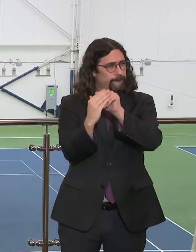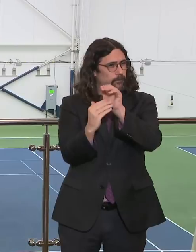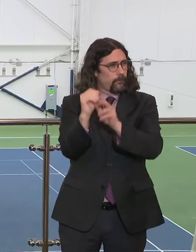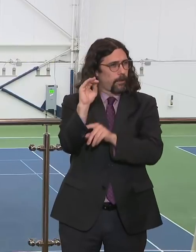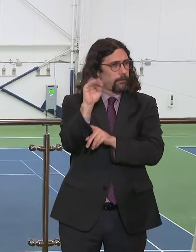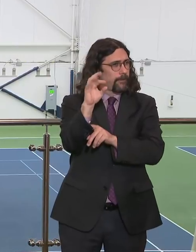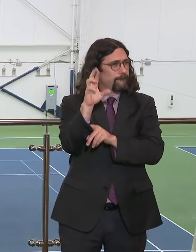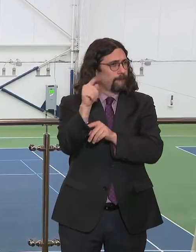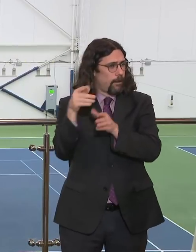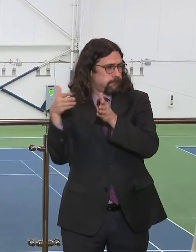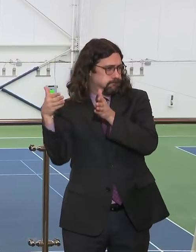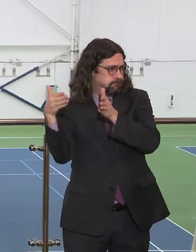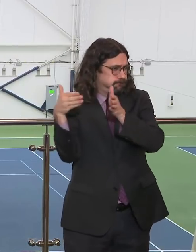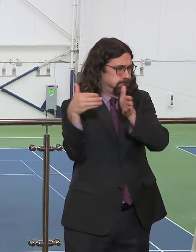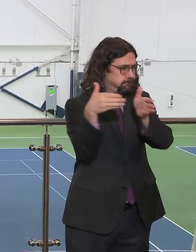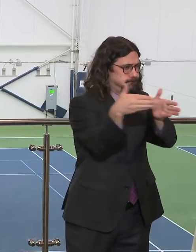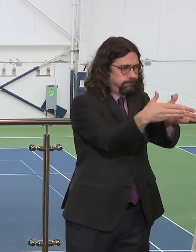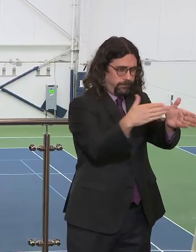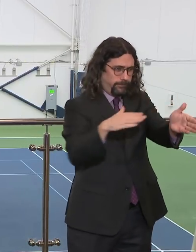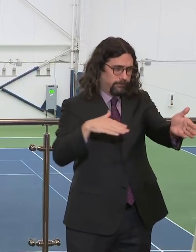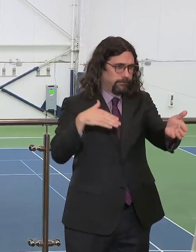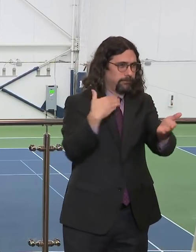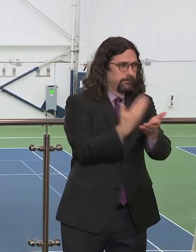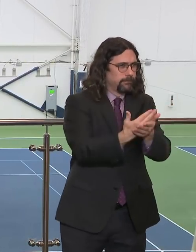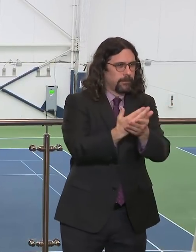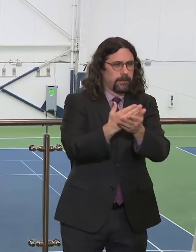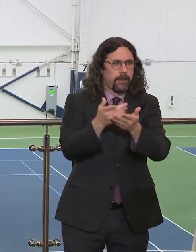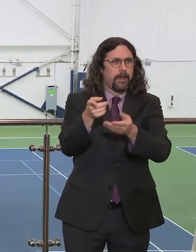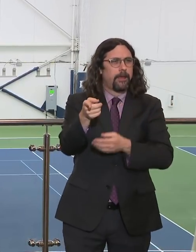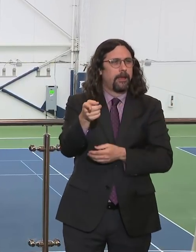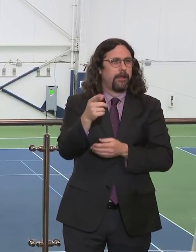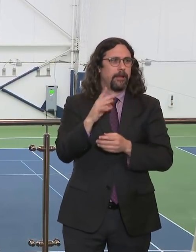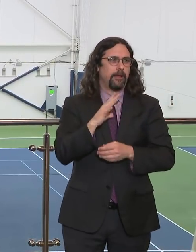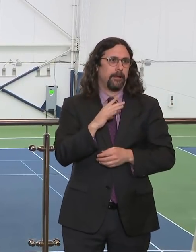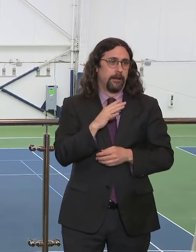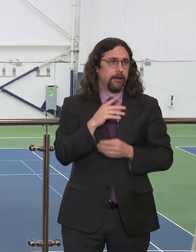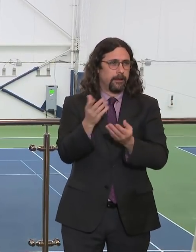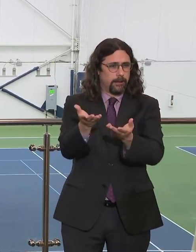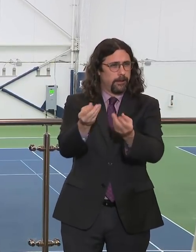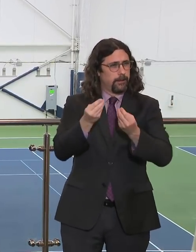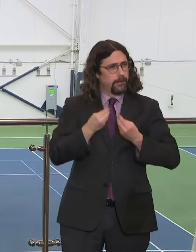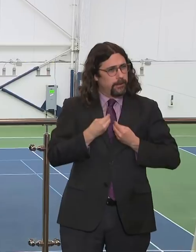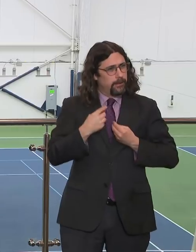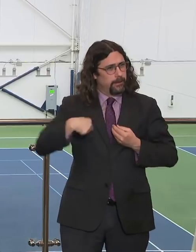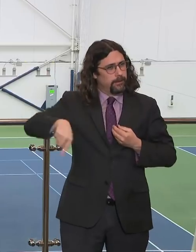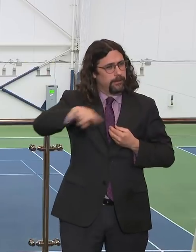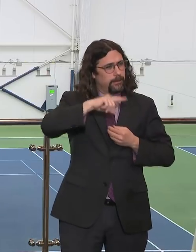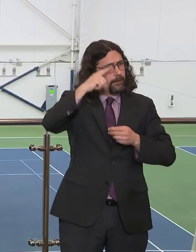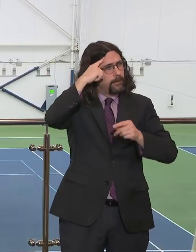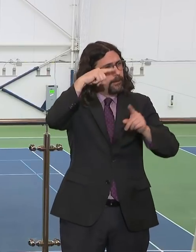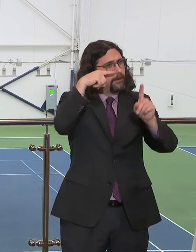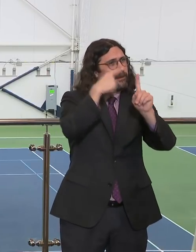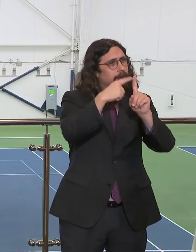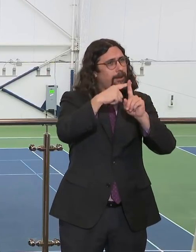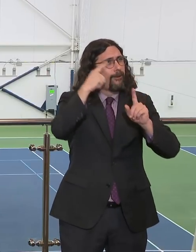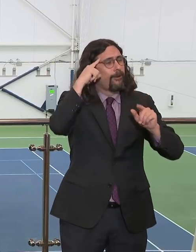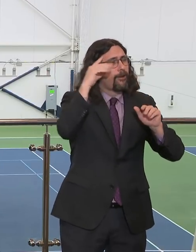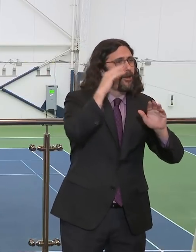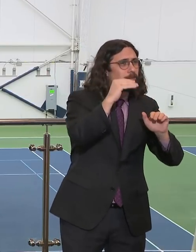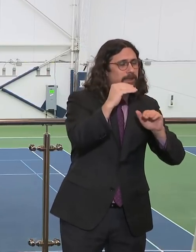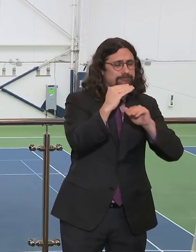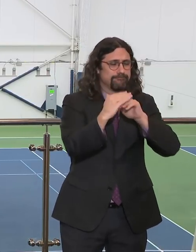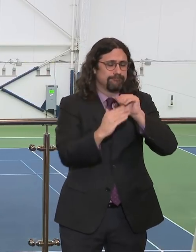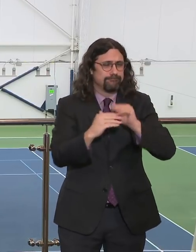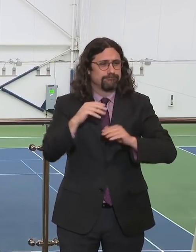to New Yorkers who wanted to know we were not alone and that real help was coming. We got to see it all